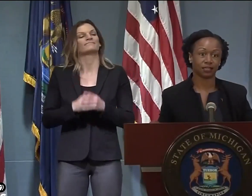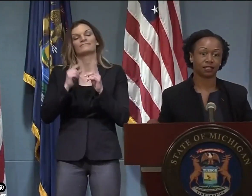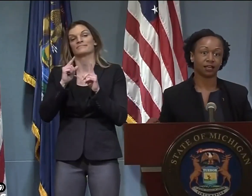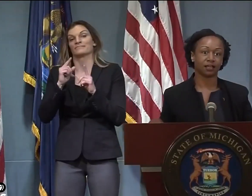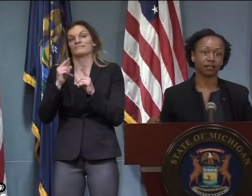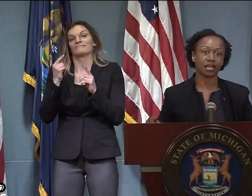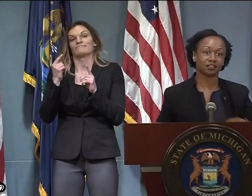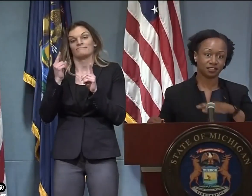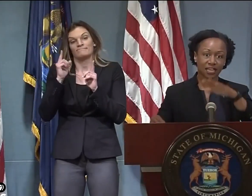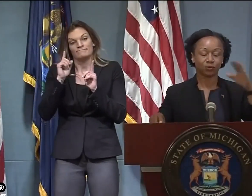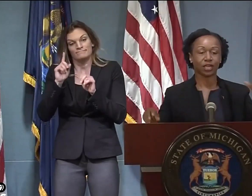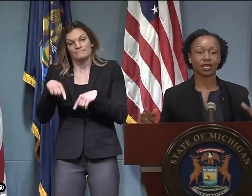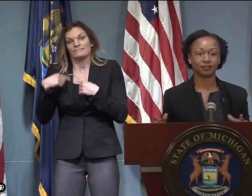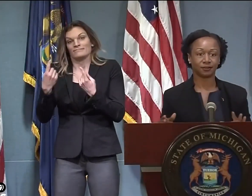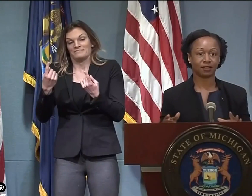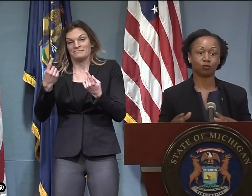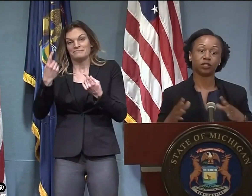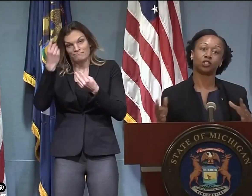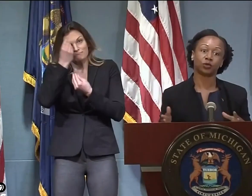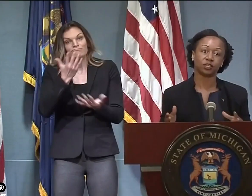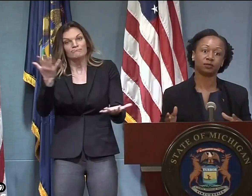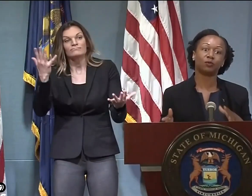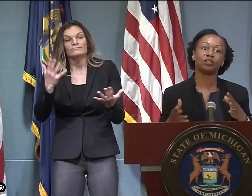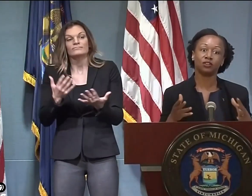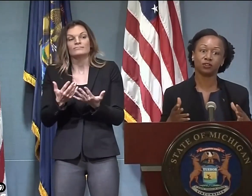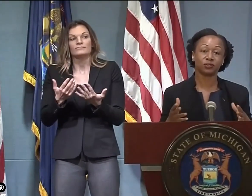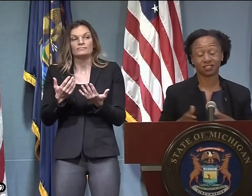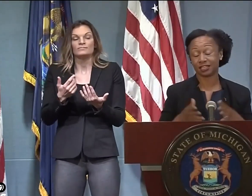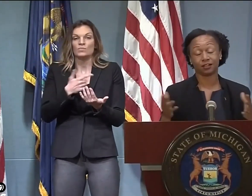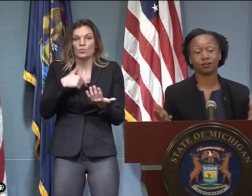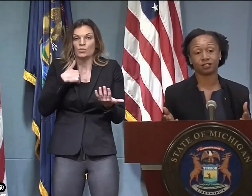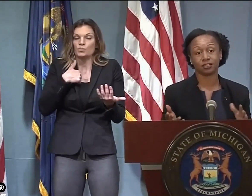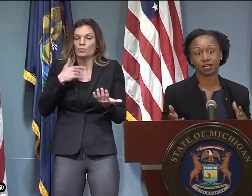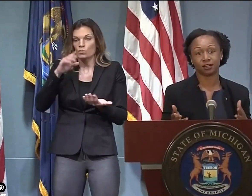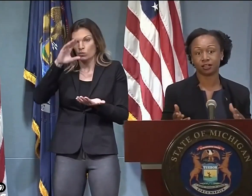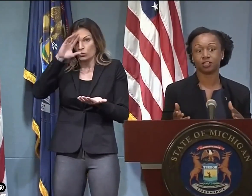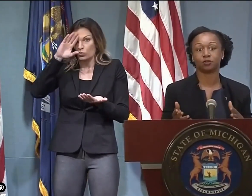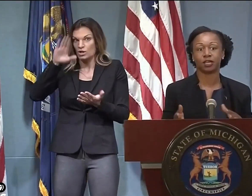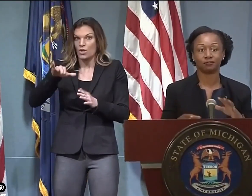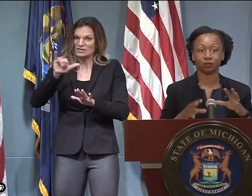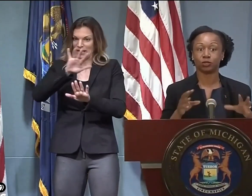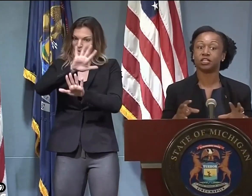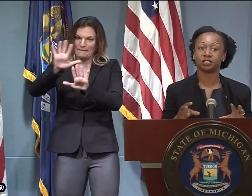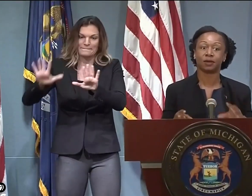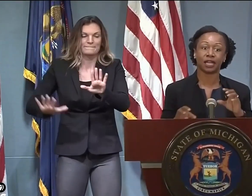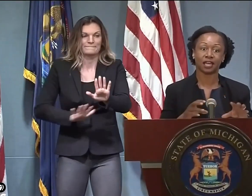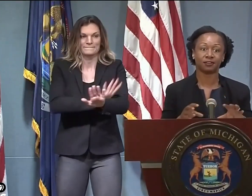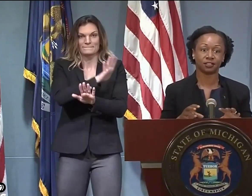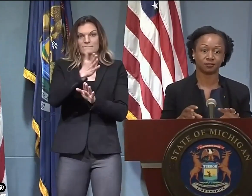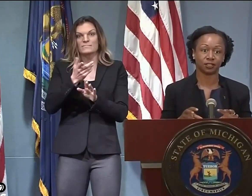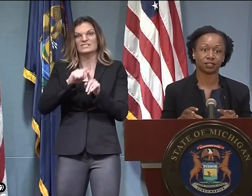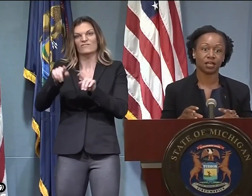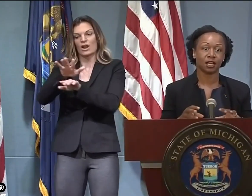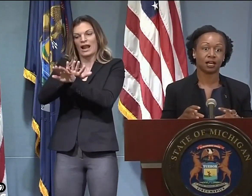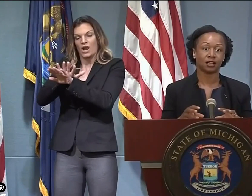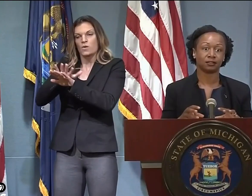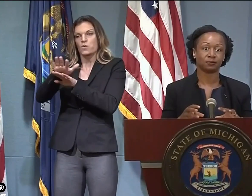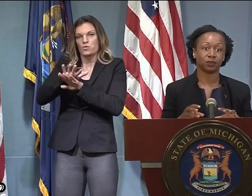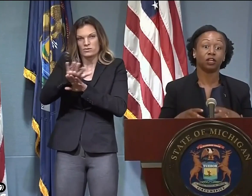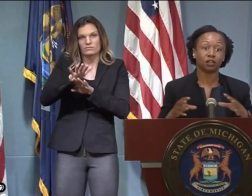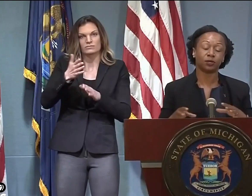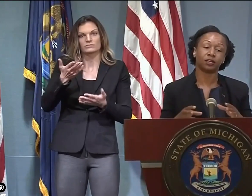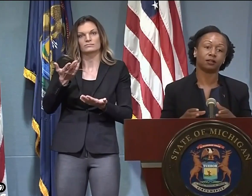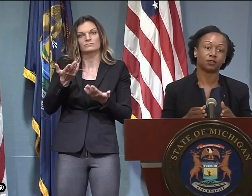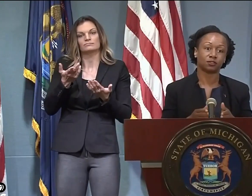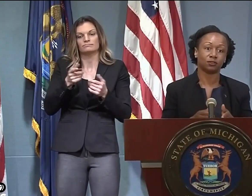Sure. So what we've said all along is that as a state we have kind of one trend, but we knew just like across the entire country, every